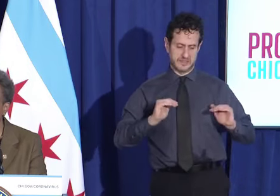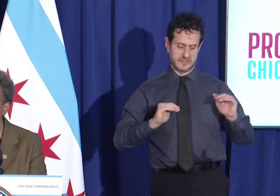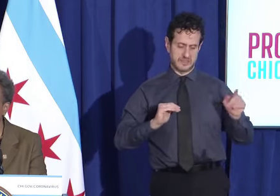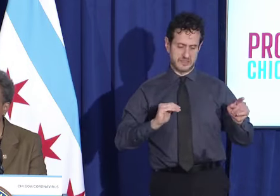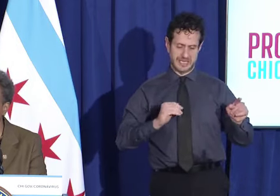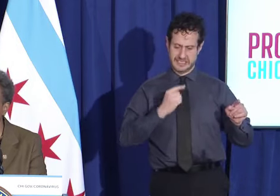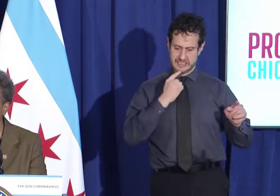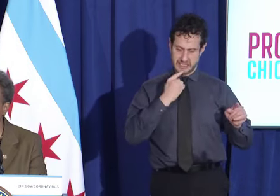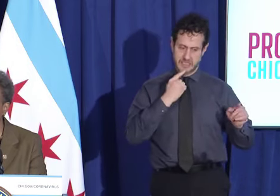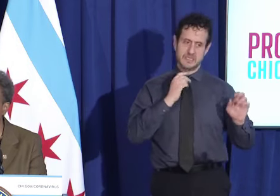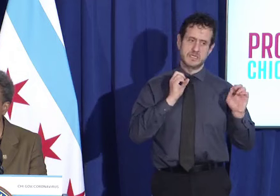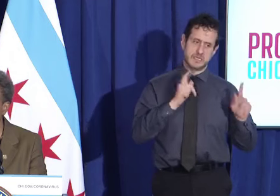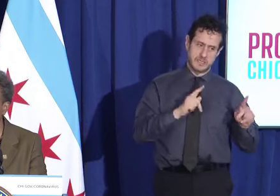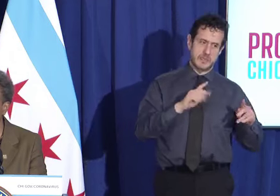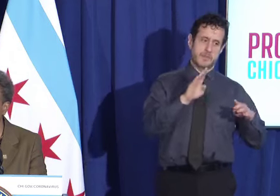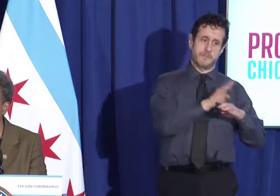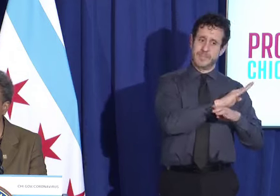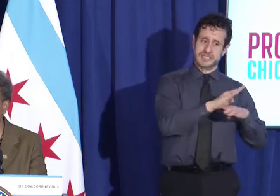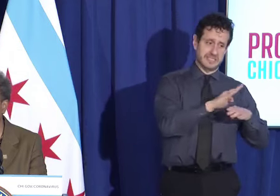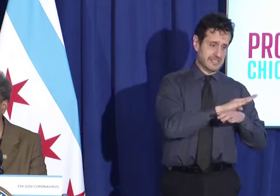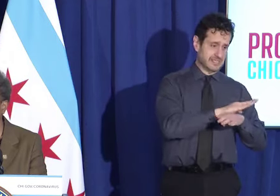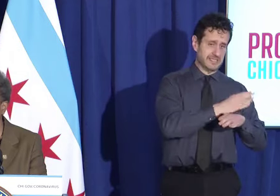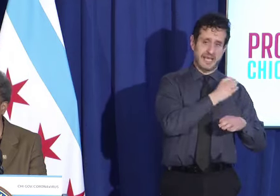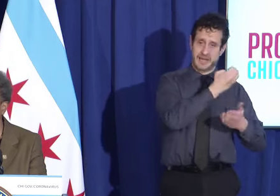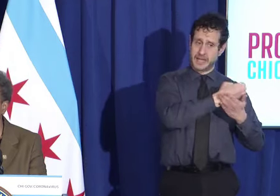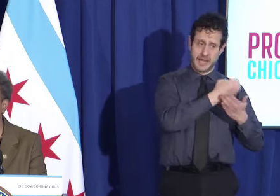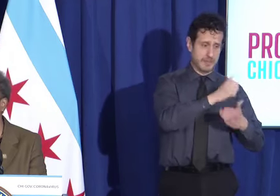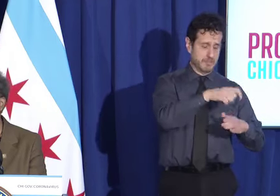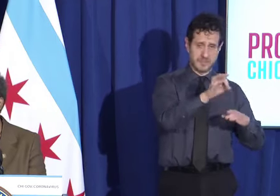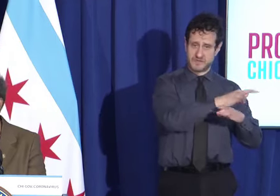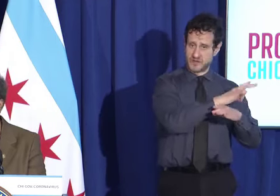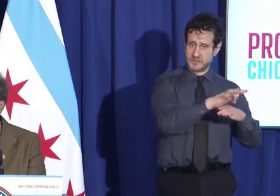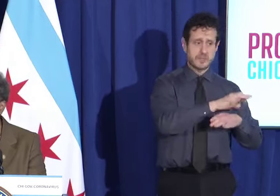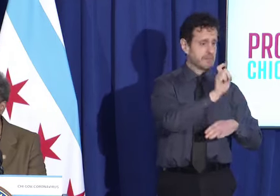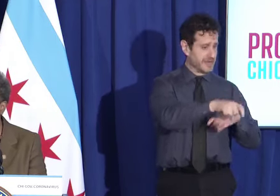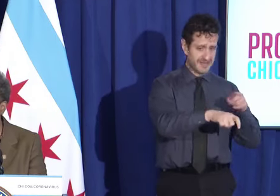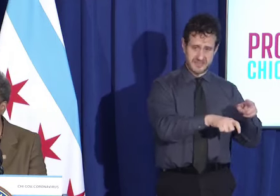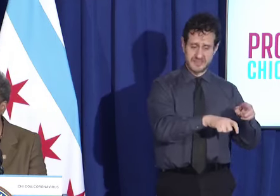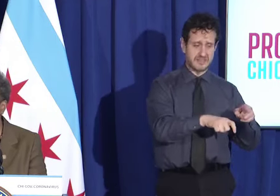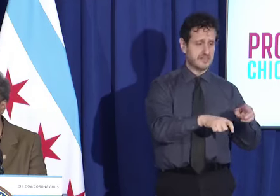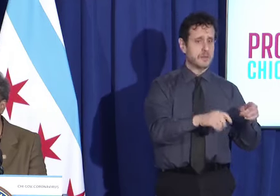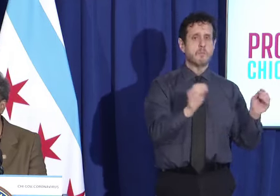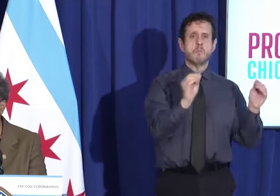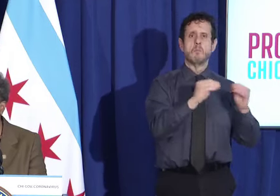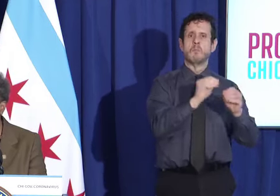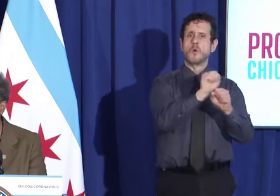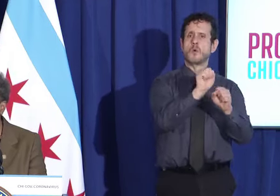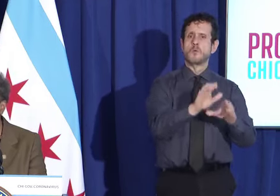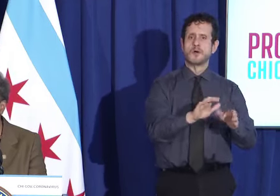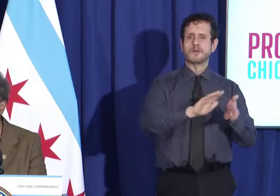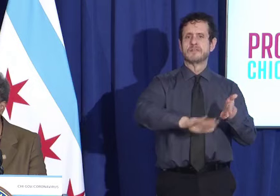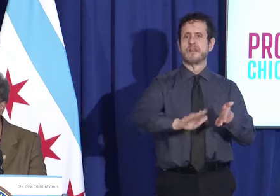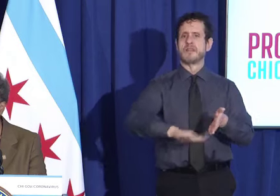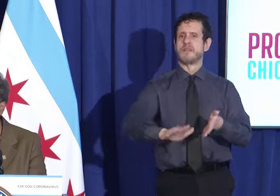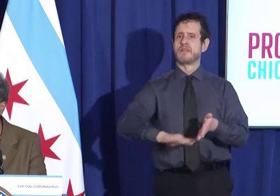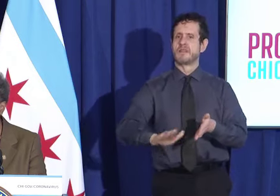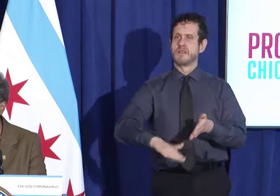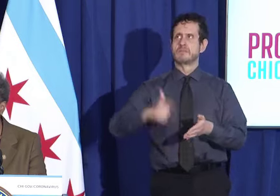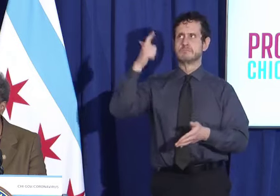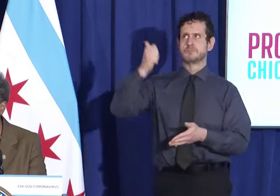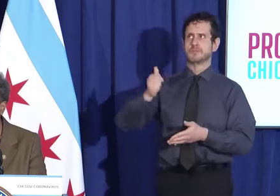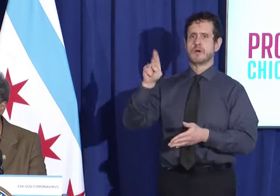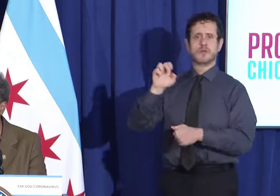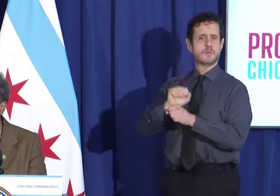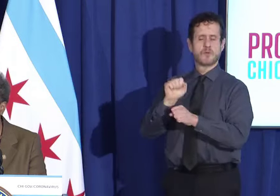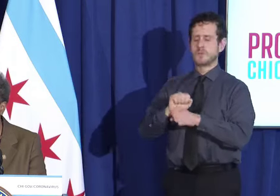economy, not put even more workers out of work and on the unemployment rolls.